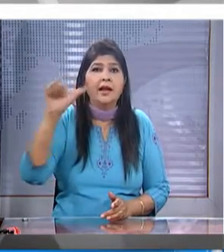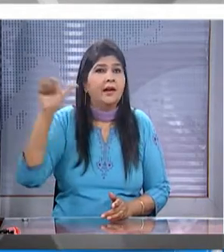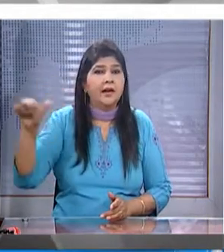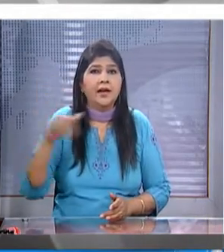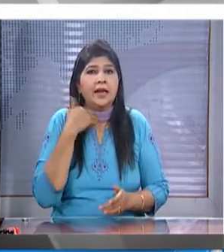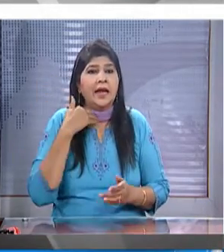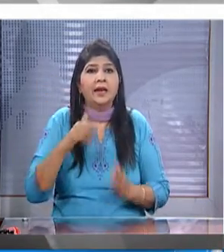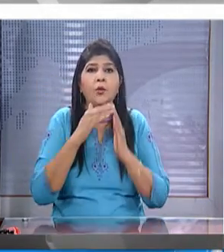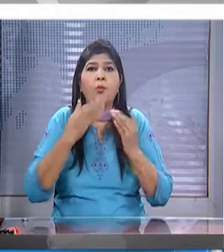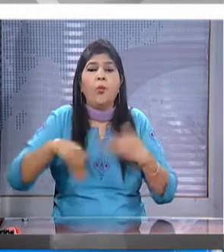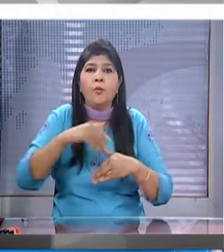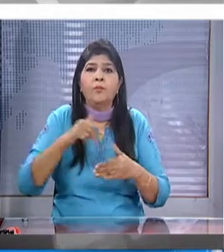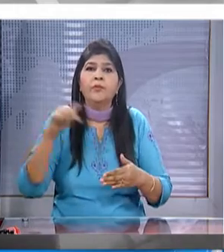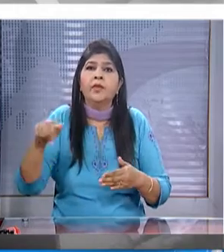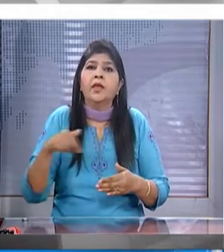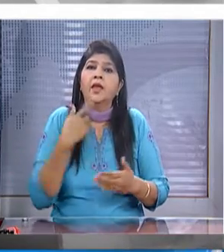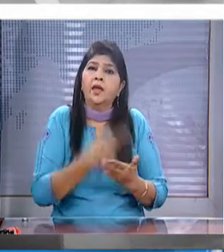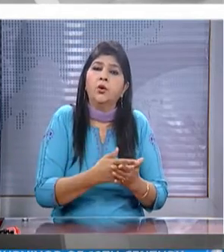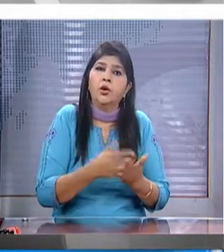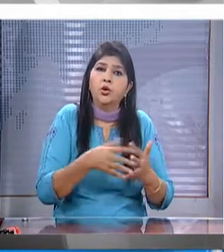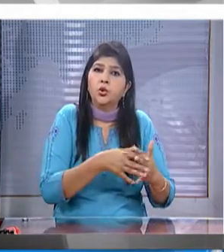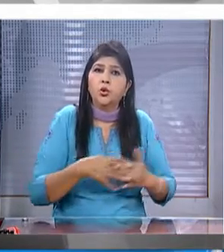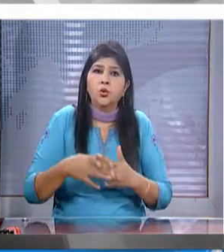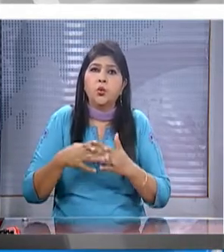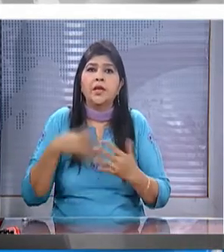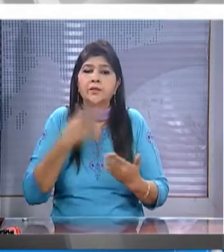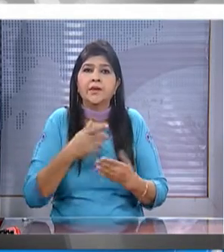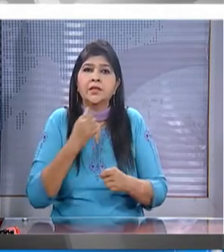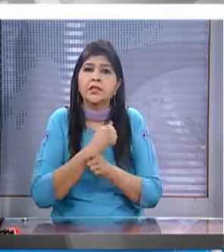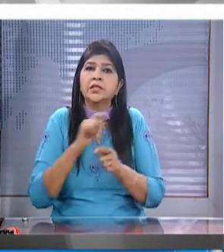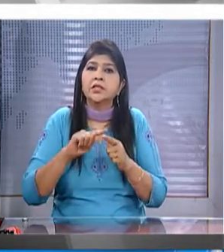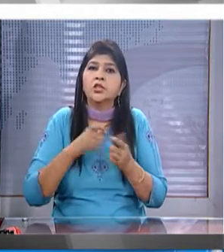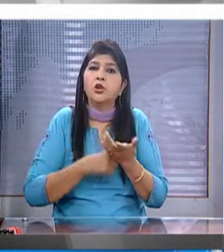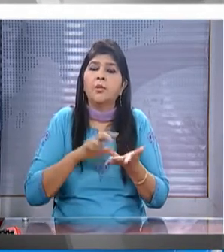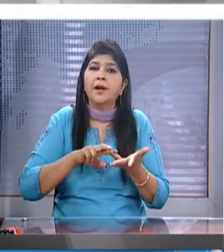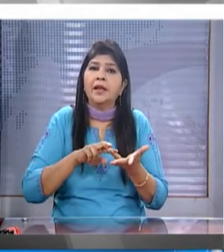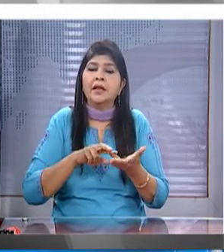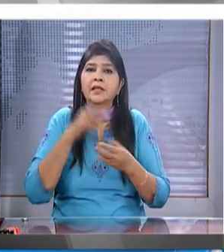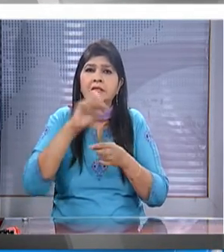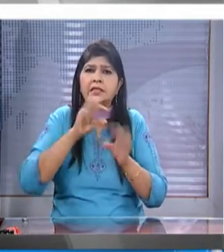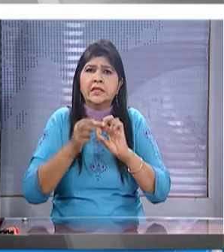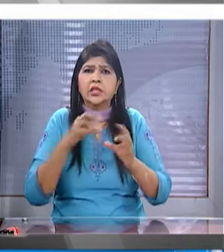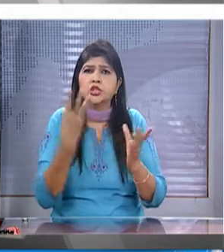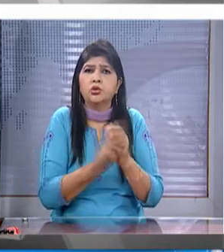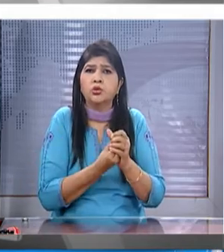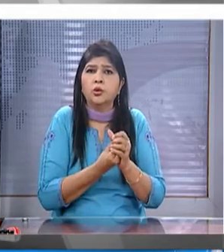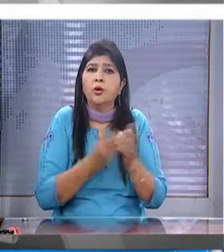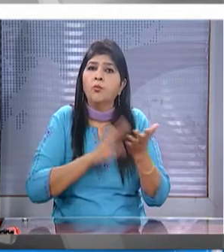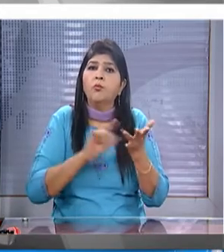died at a home in wabania according to the u.s based genautology research group